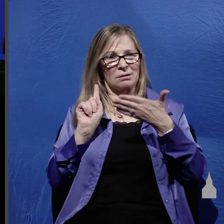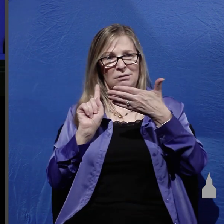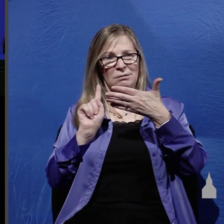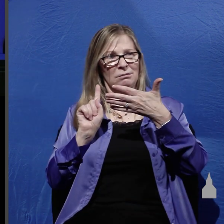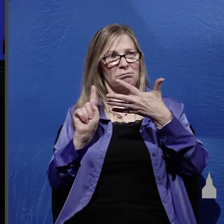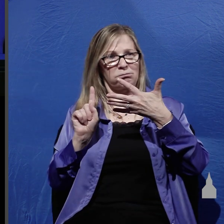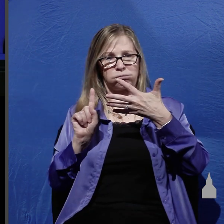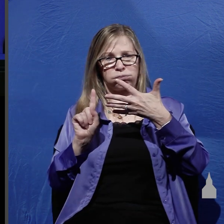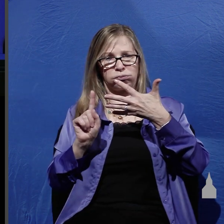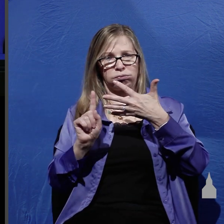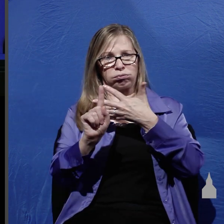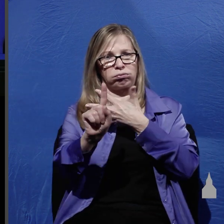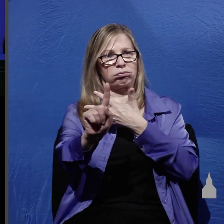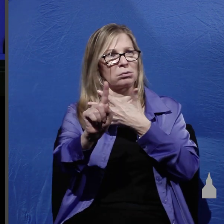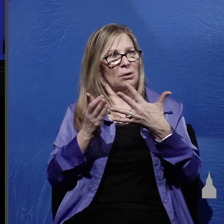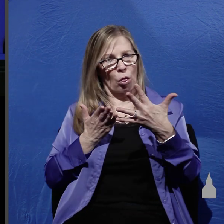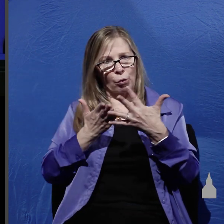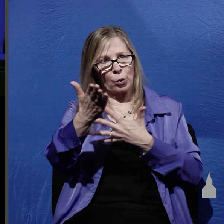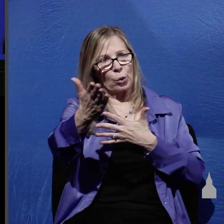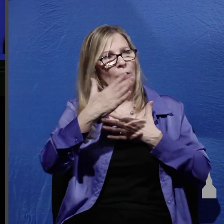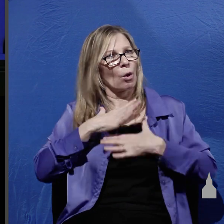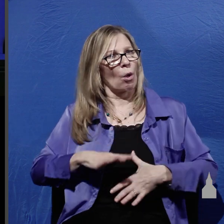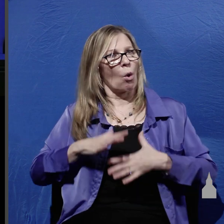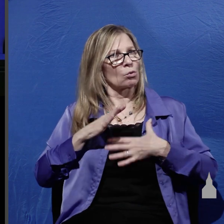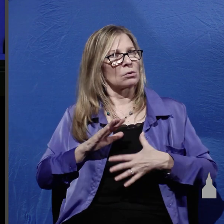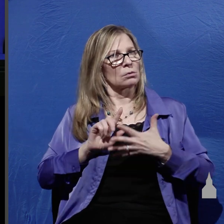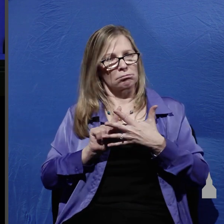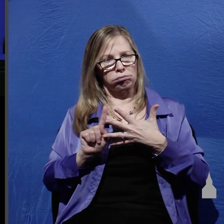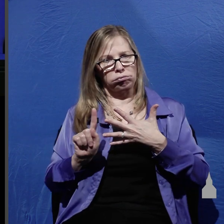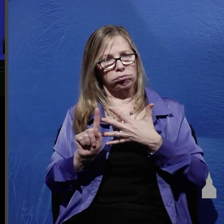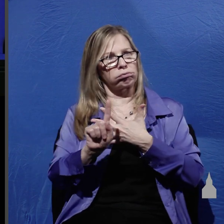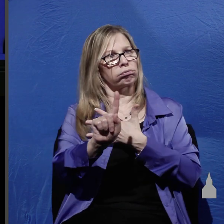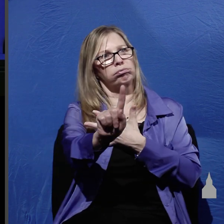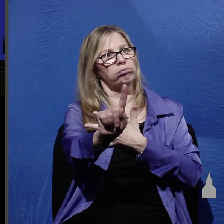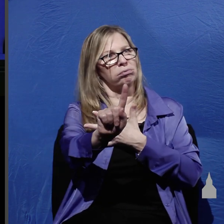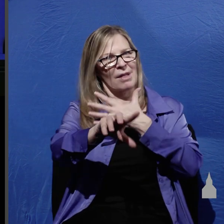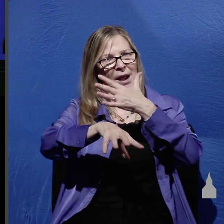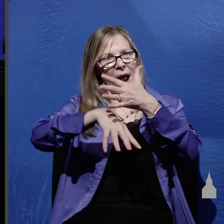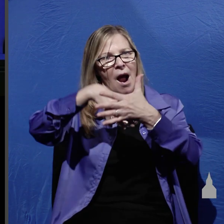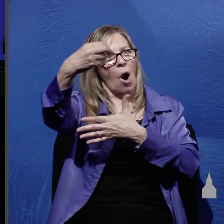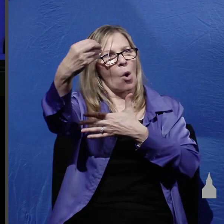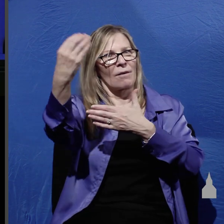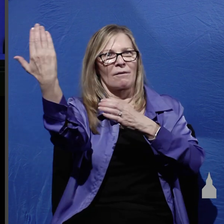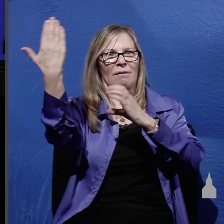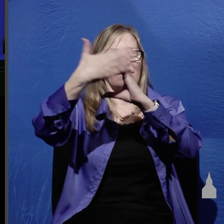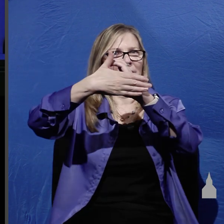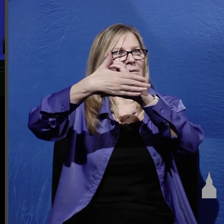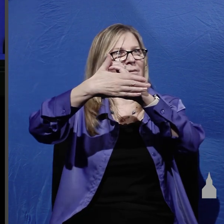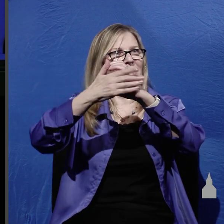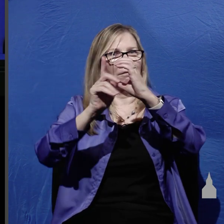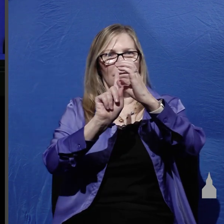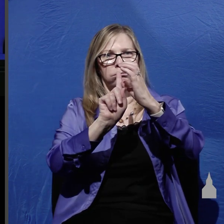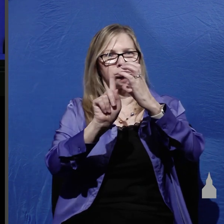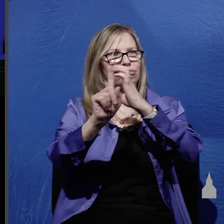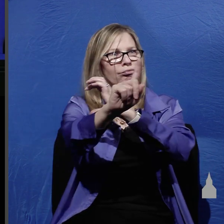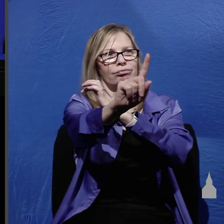through the grave clothes and out of the sealed tomb just as it later passed through closed solid